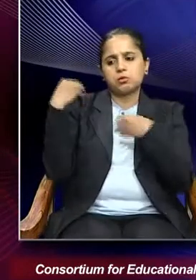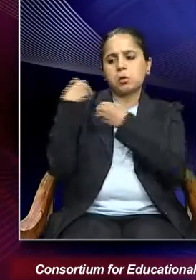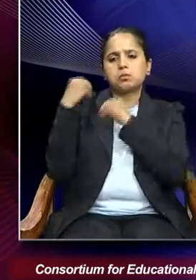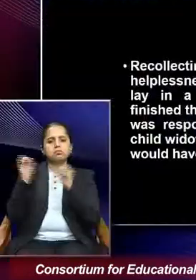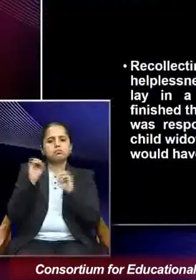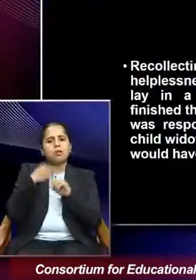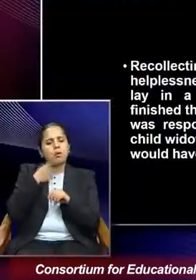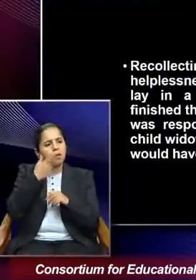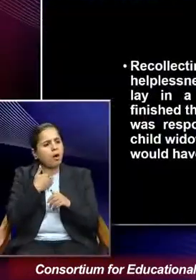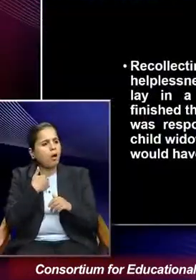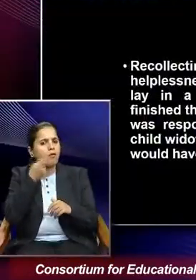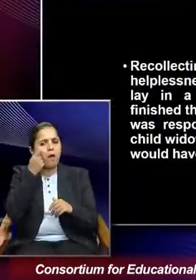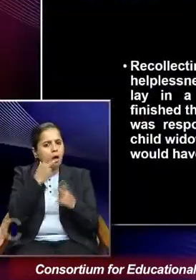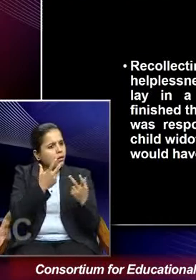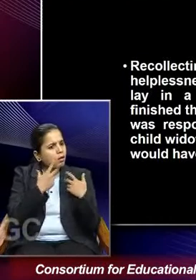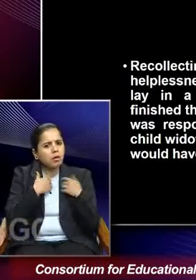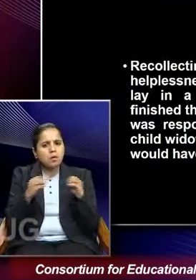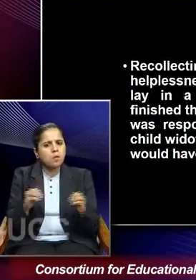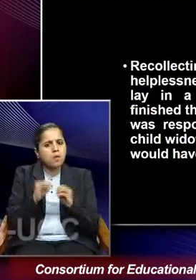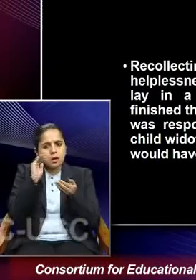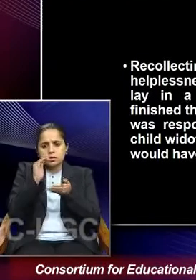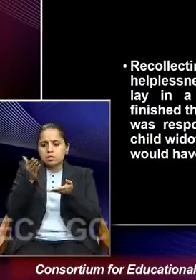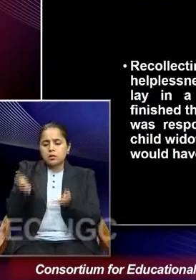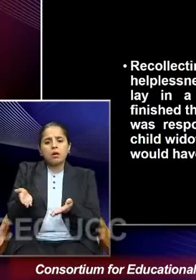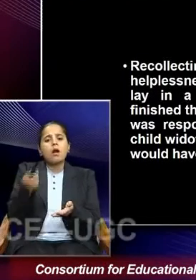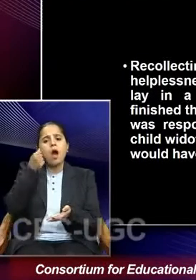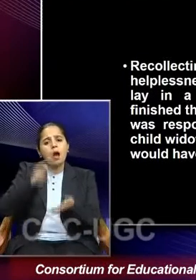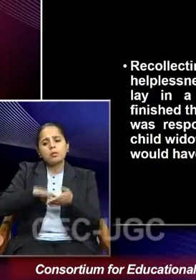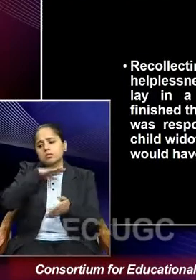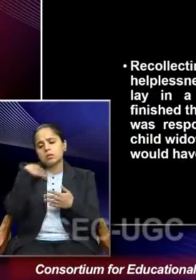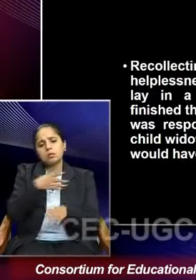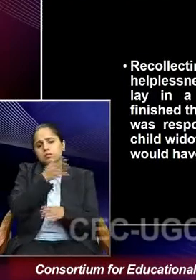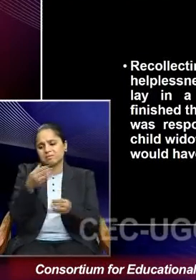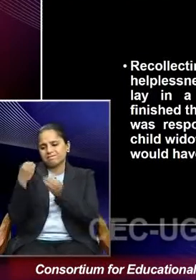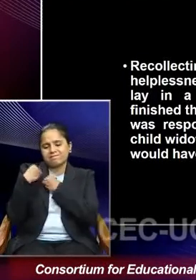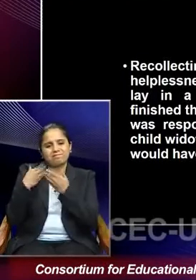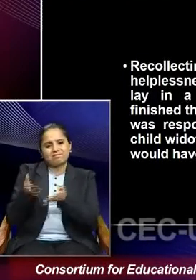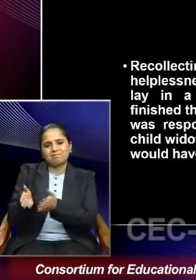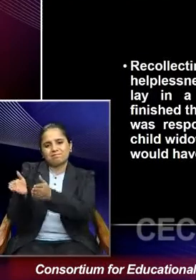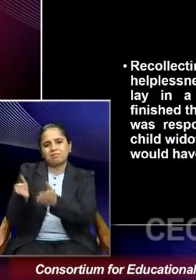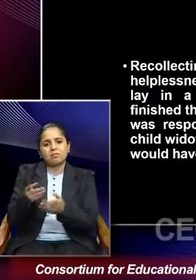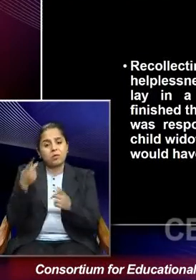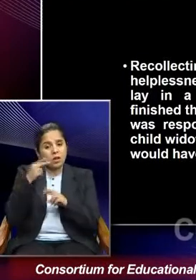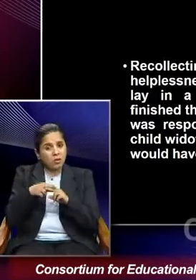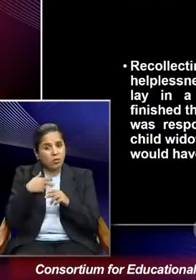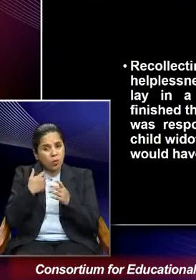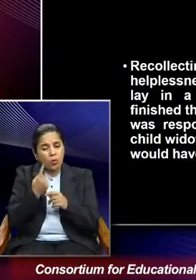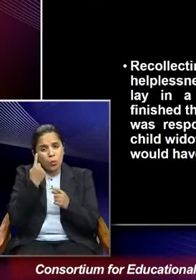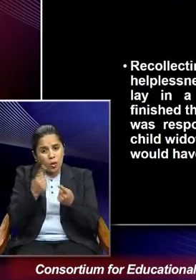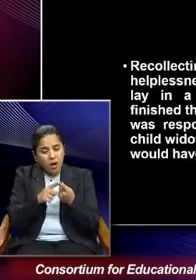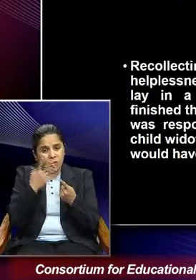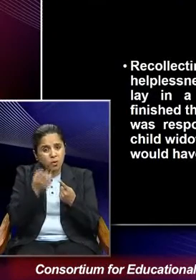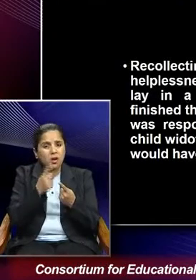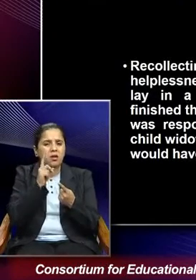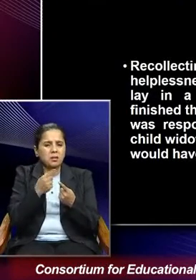any longer for this child widow. If I needed a single piece, I would have to